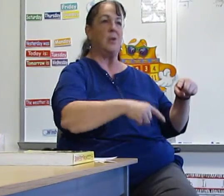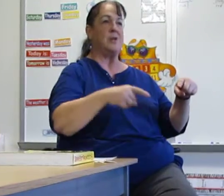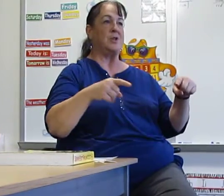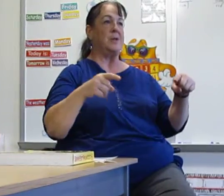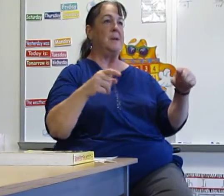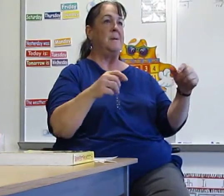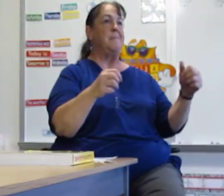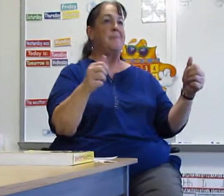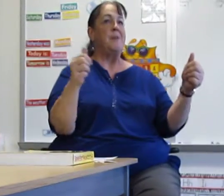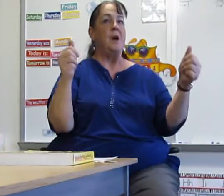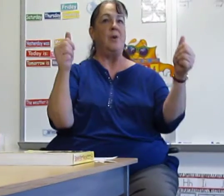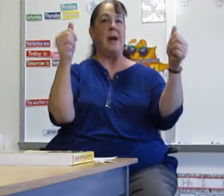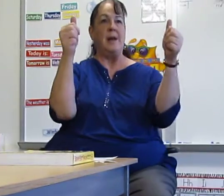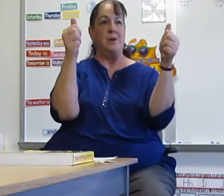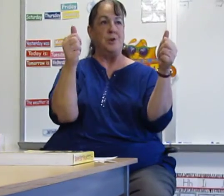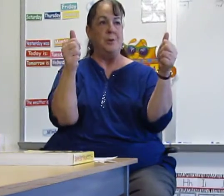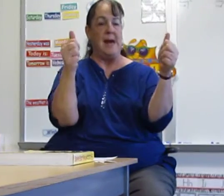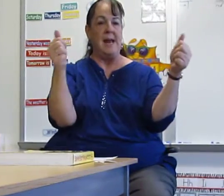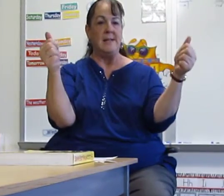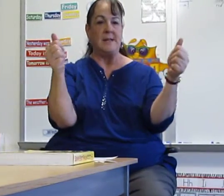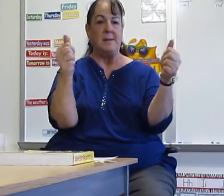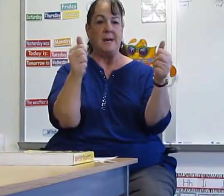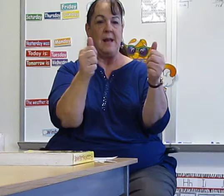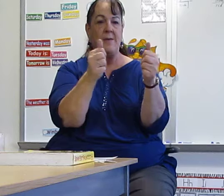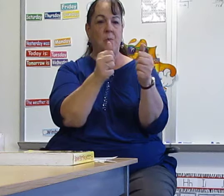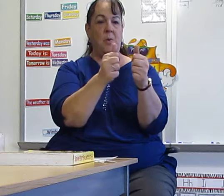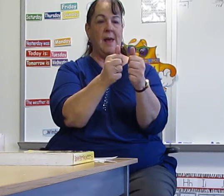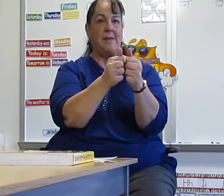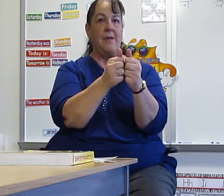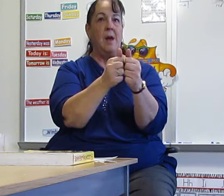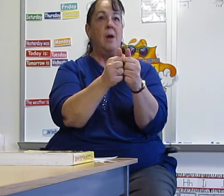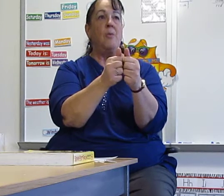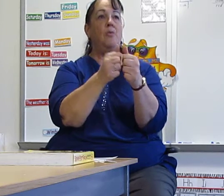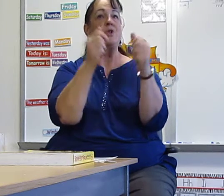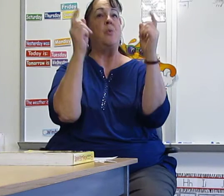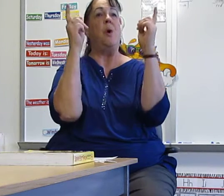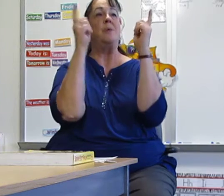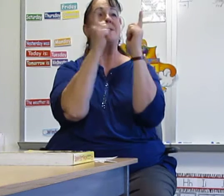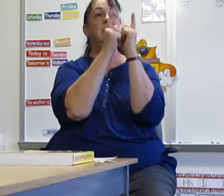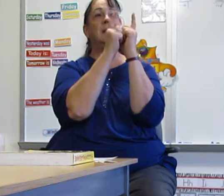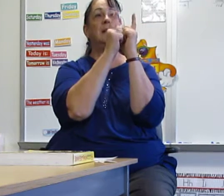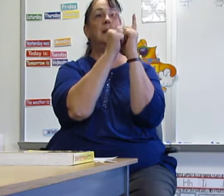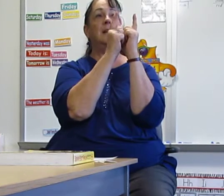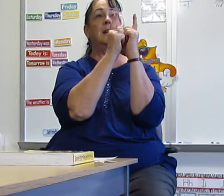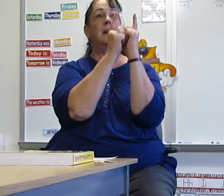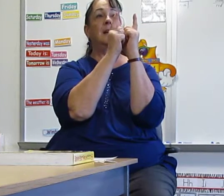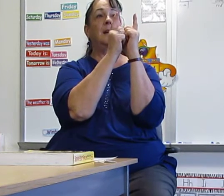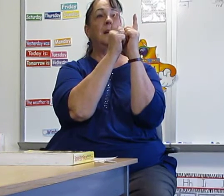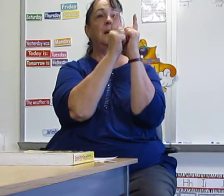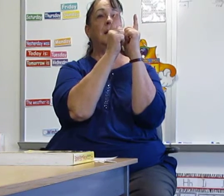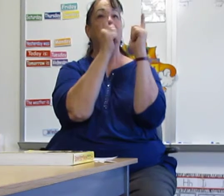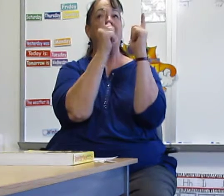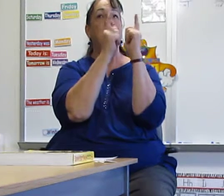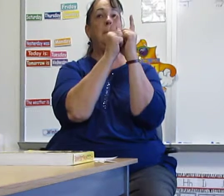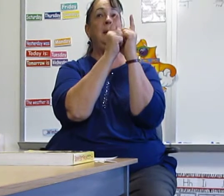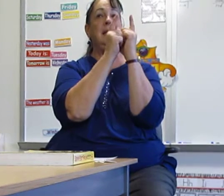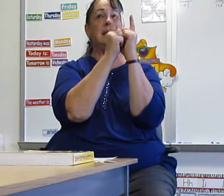question. Okay. Two A's come together with. So what was this? Meet. Meet.